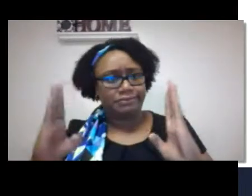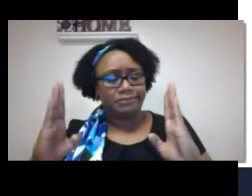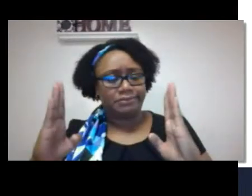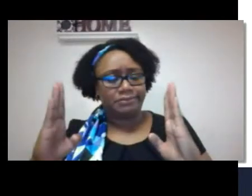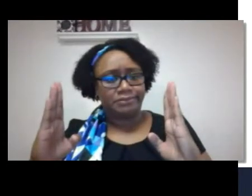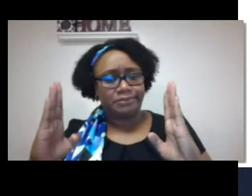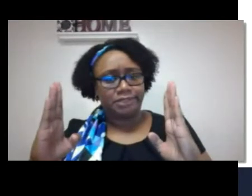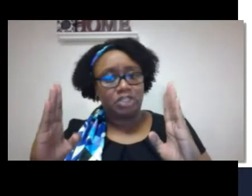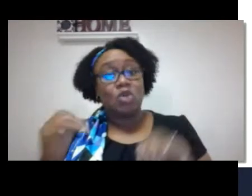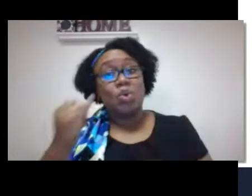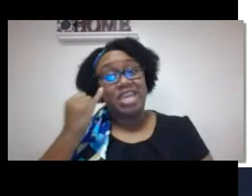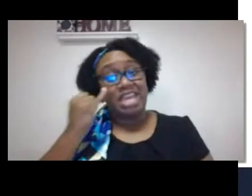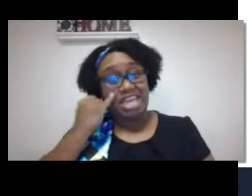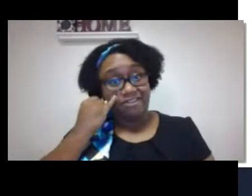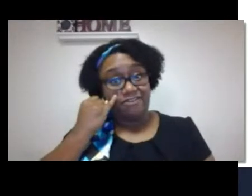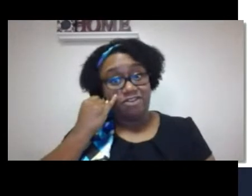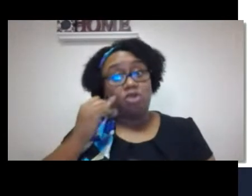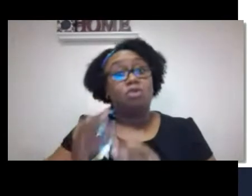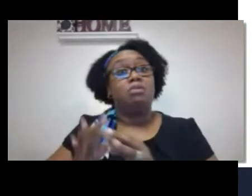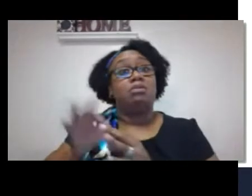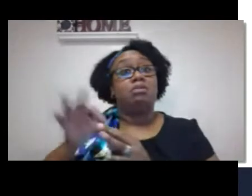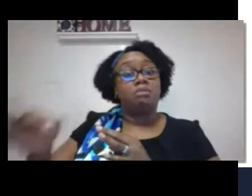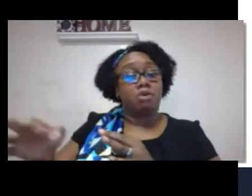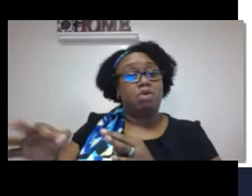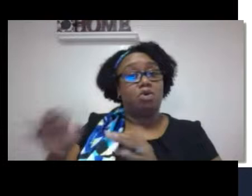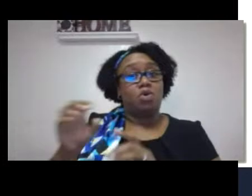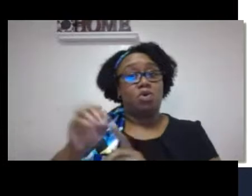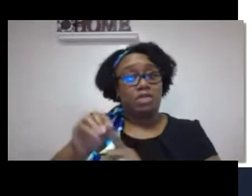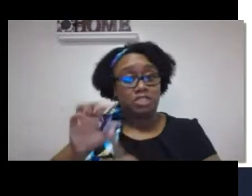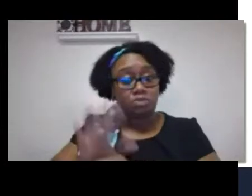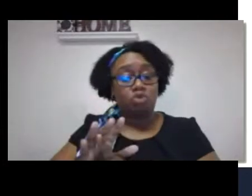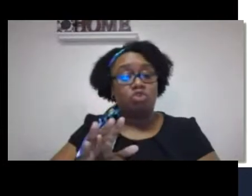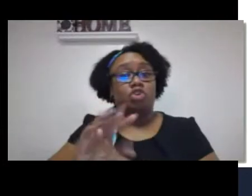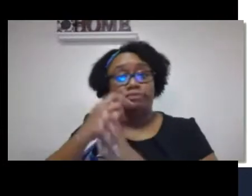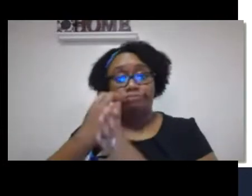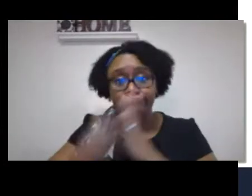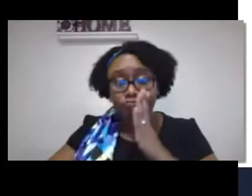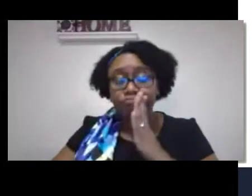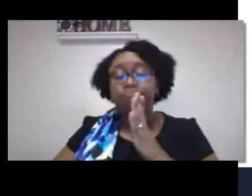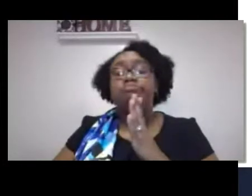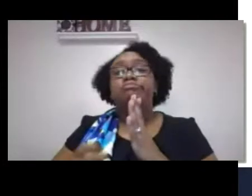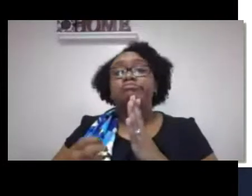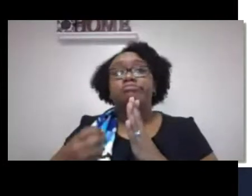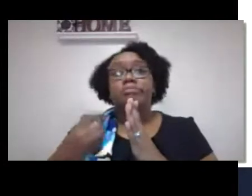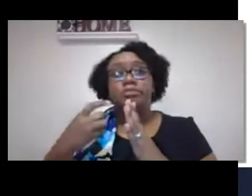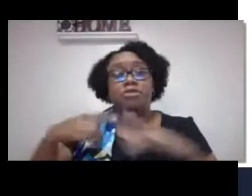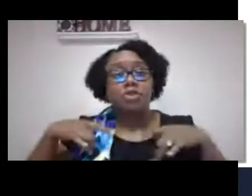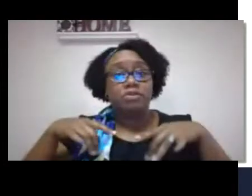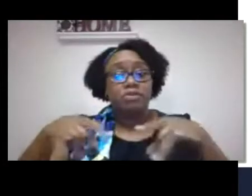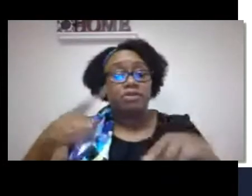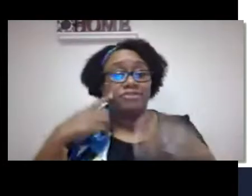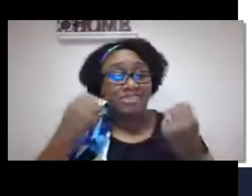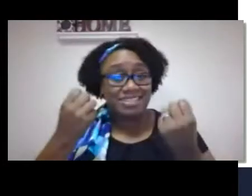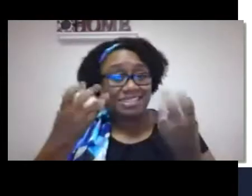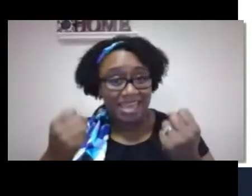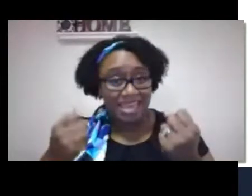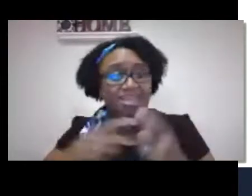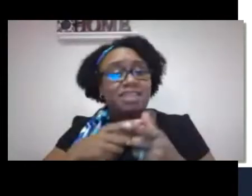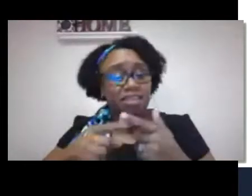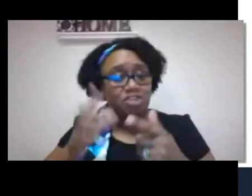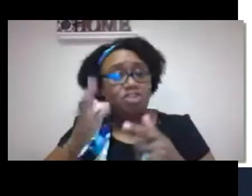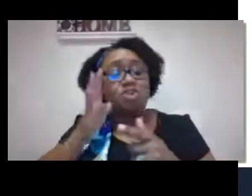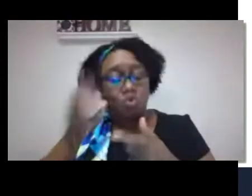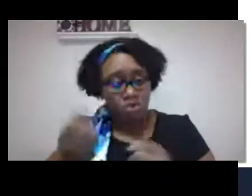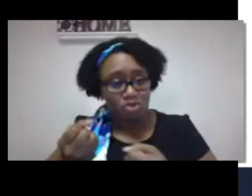the mode of language, whether it's spoken or signed. And that critical window is between the ages of birth to three. That is the